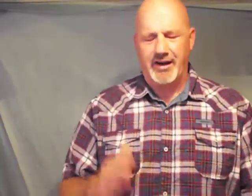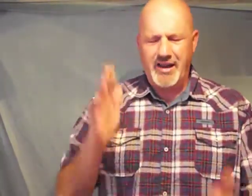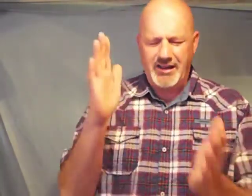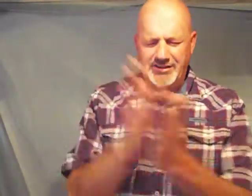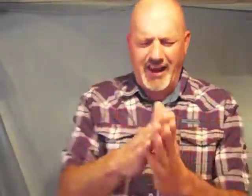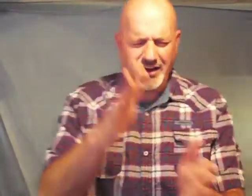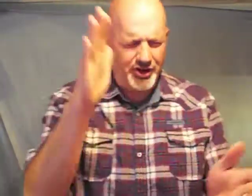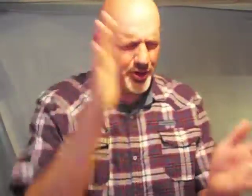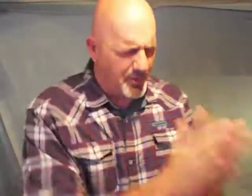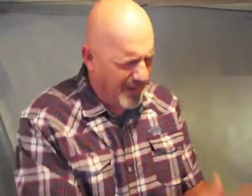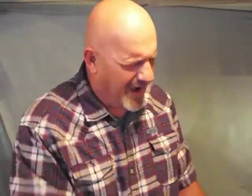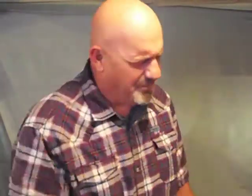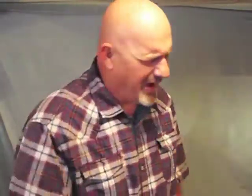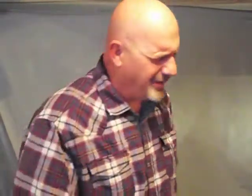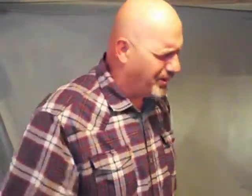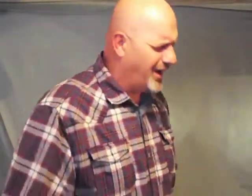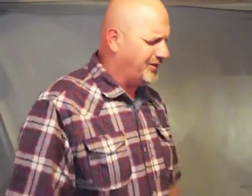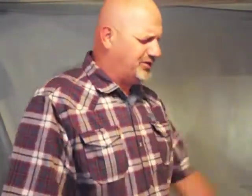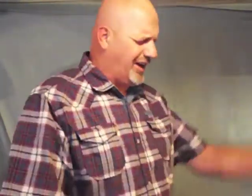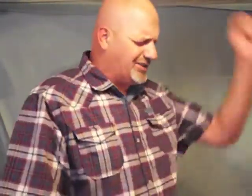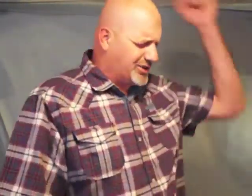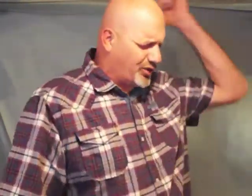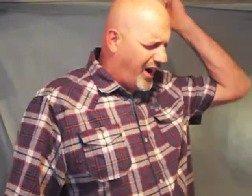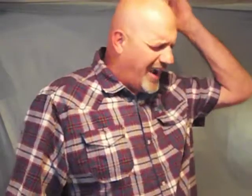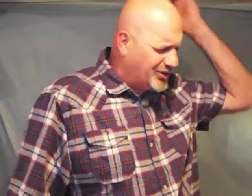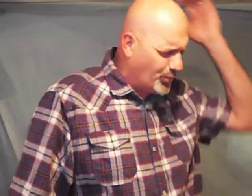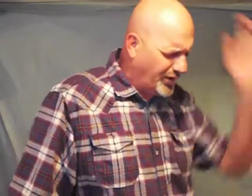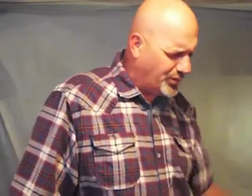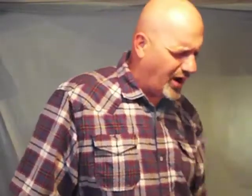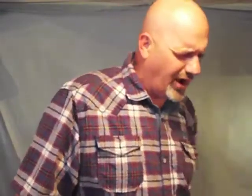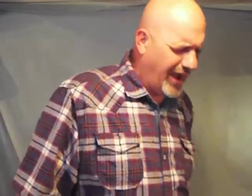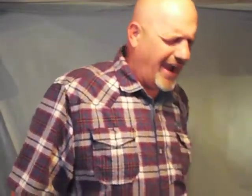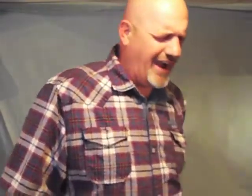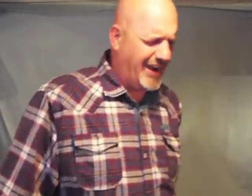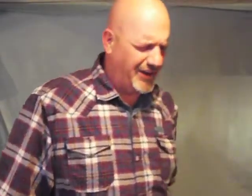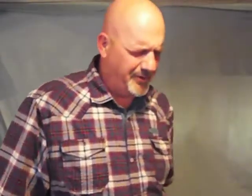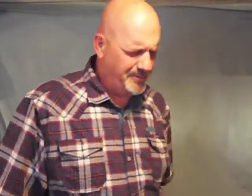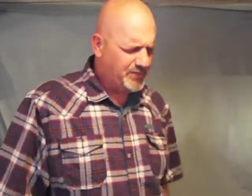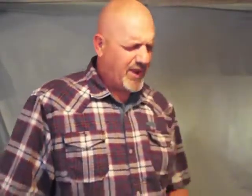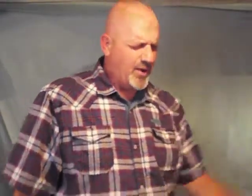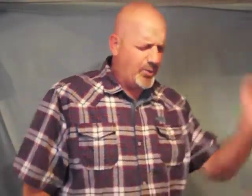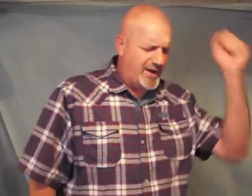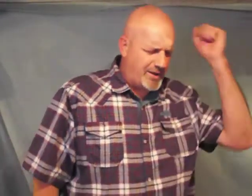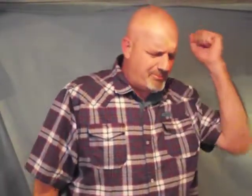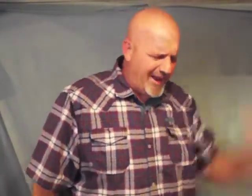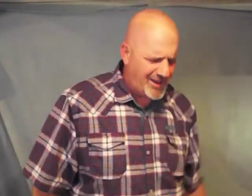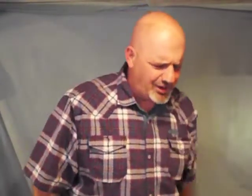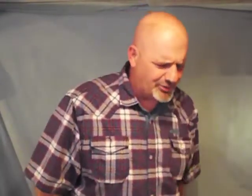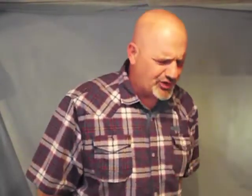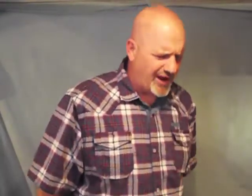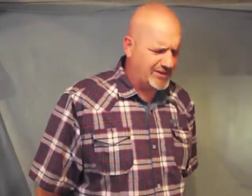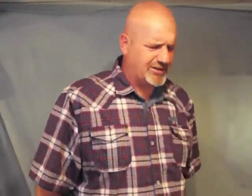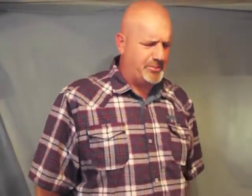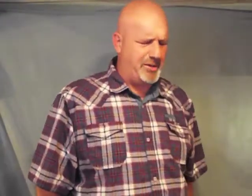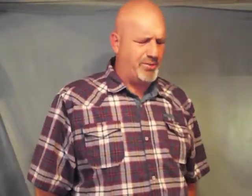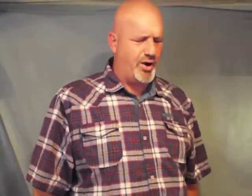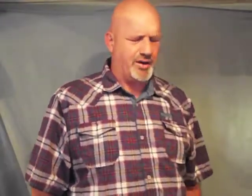Satan you are bound by the blood of Jesus Christ we draw a line we command those chains to be broken